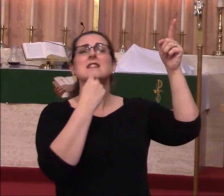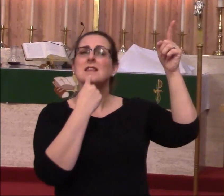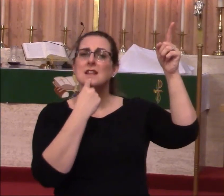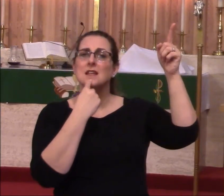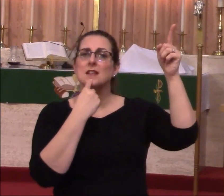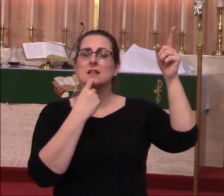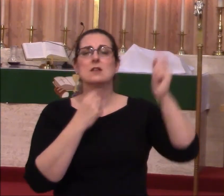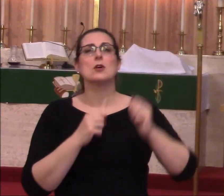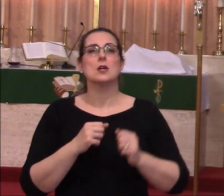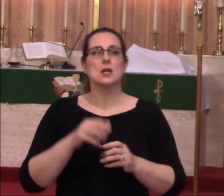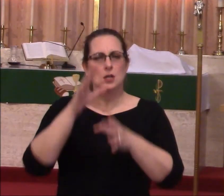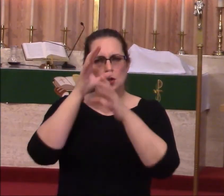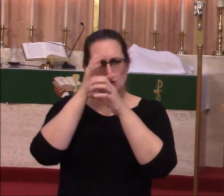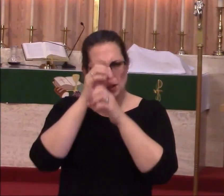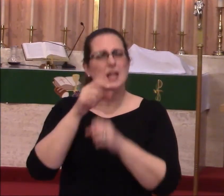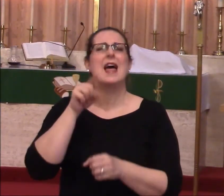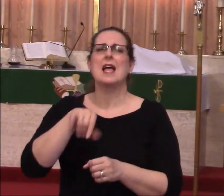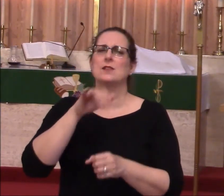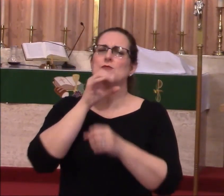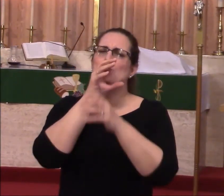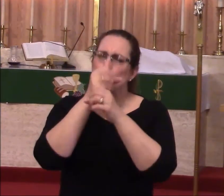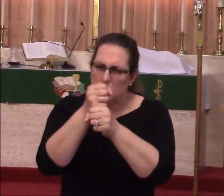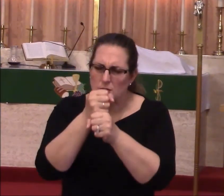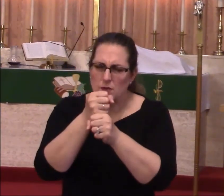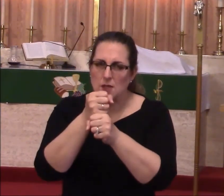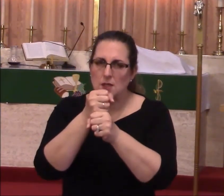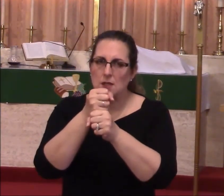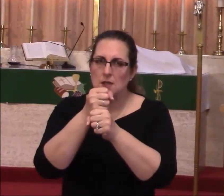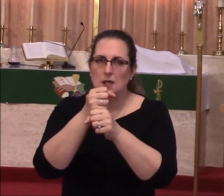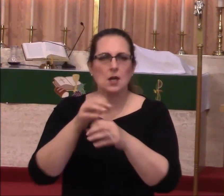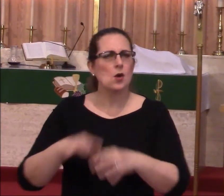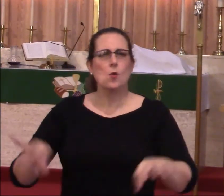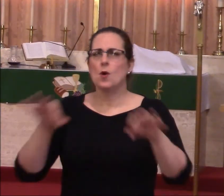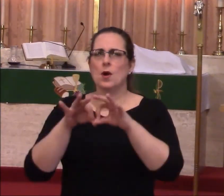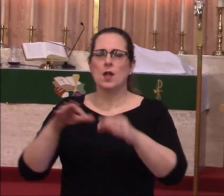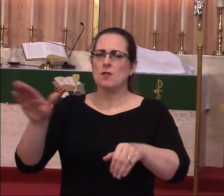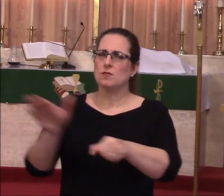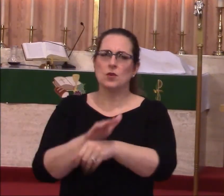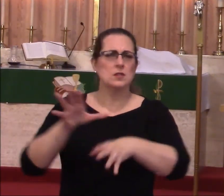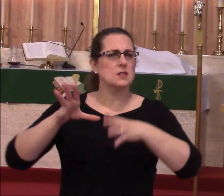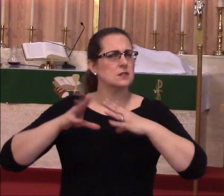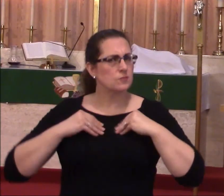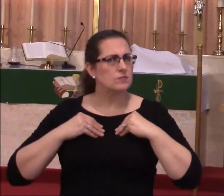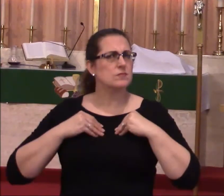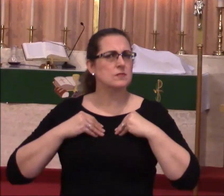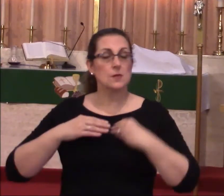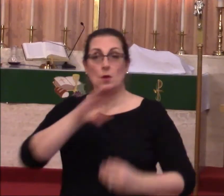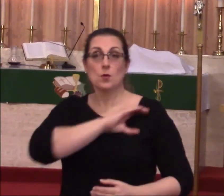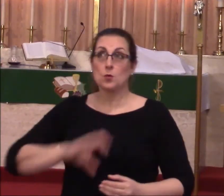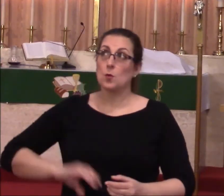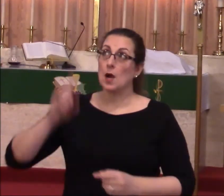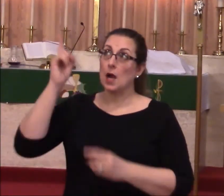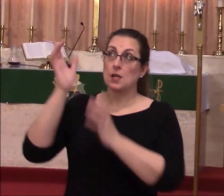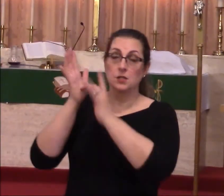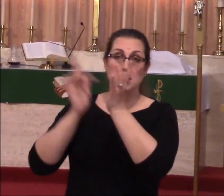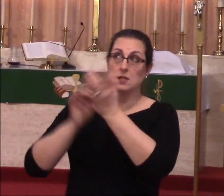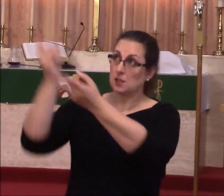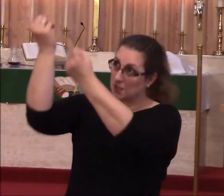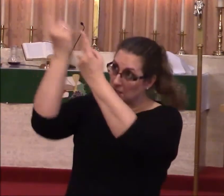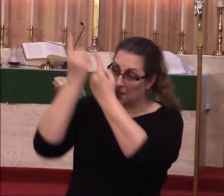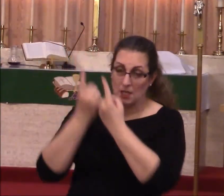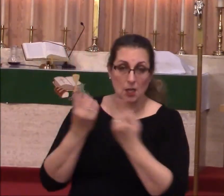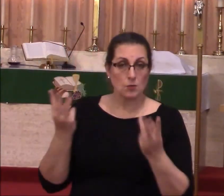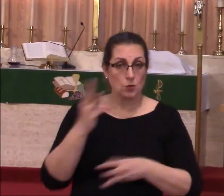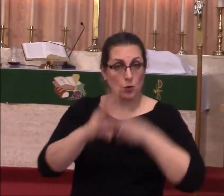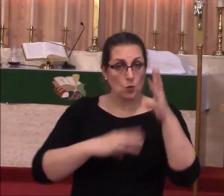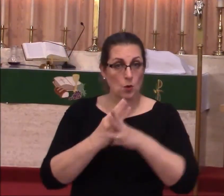is trustworthy and worthy of full acceptance that Christ Jesus came into the world